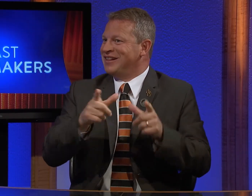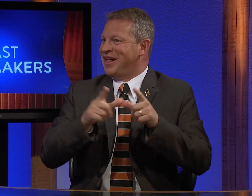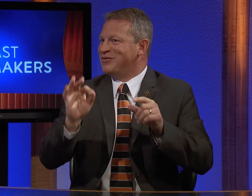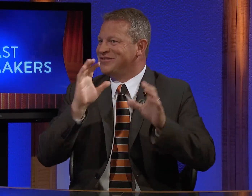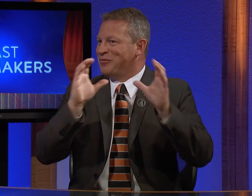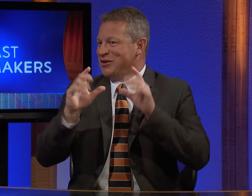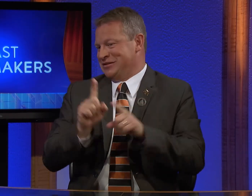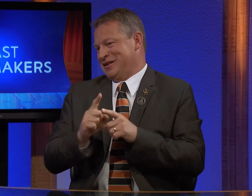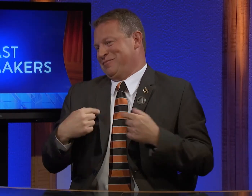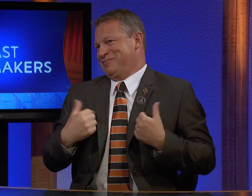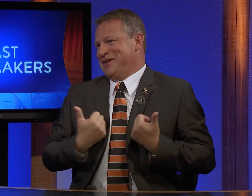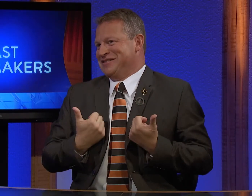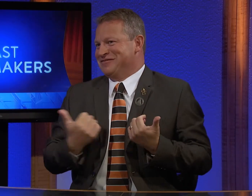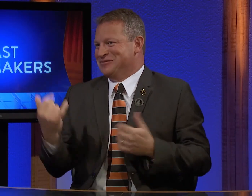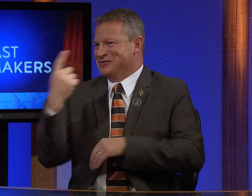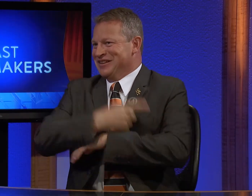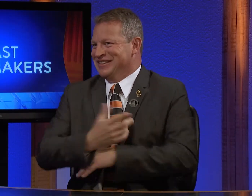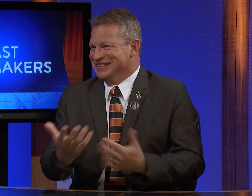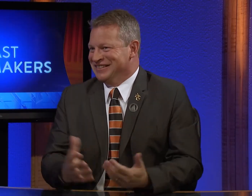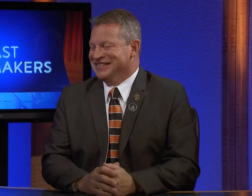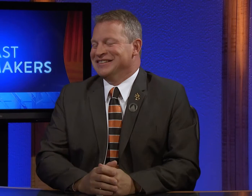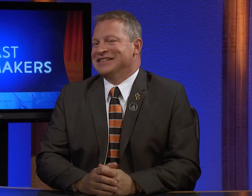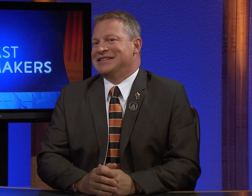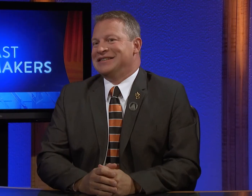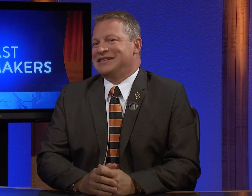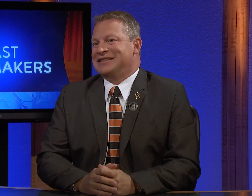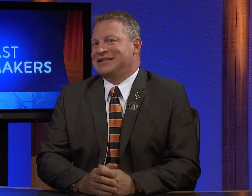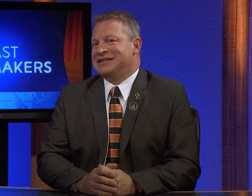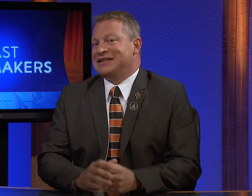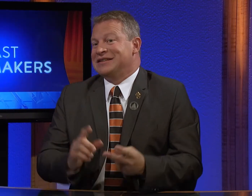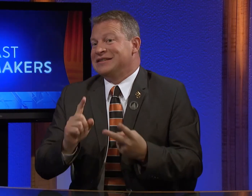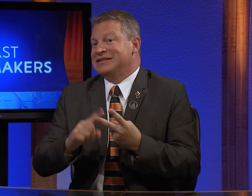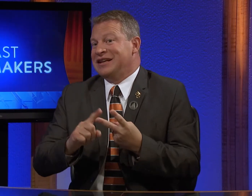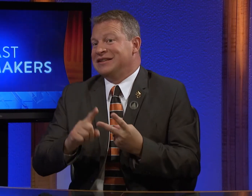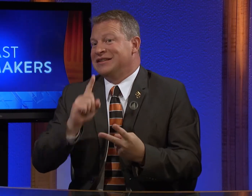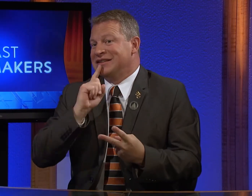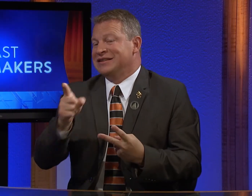on. And that would be their mode of communication, such as I'm using today.